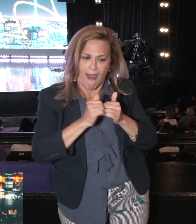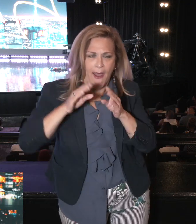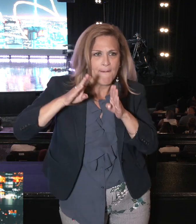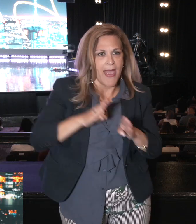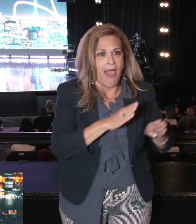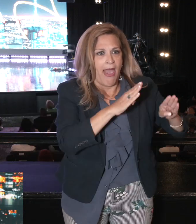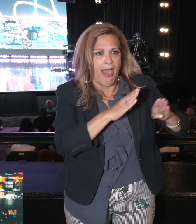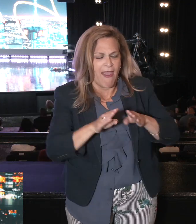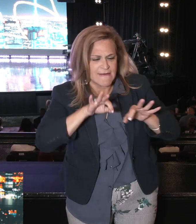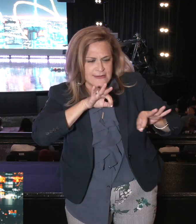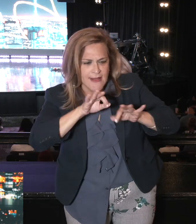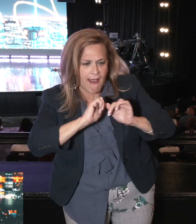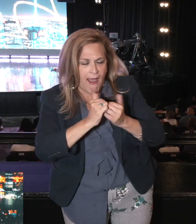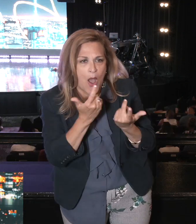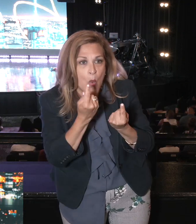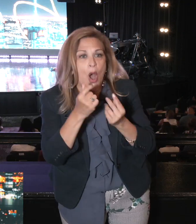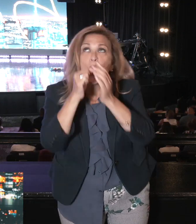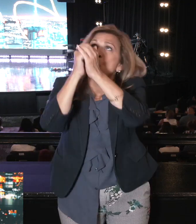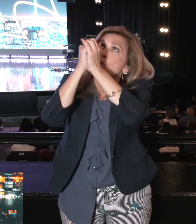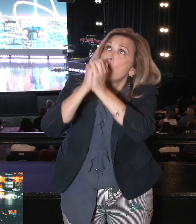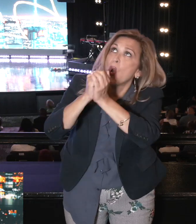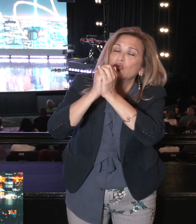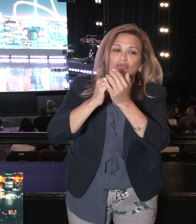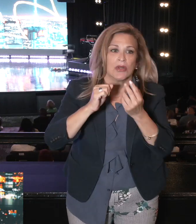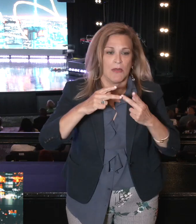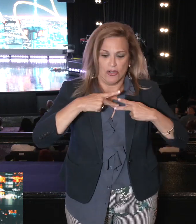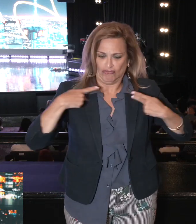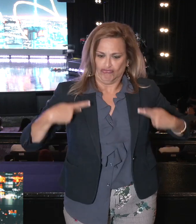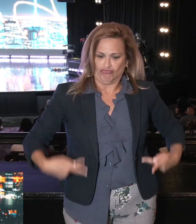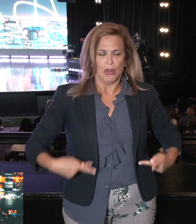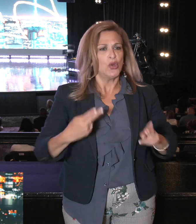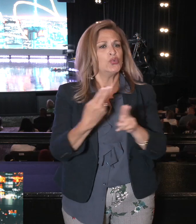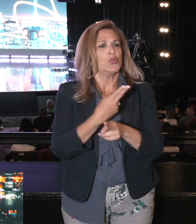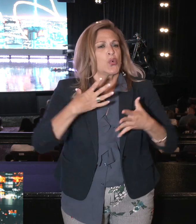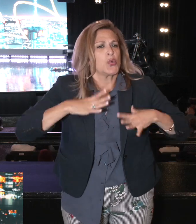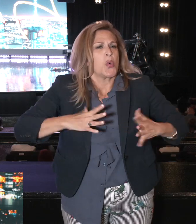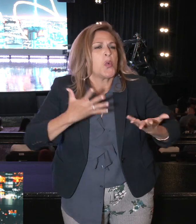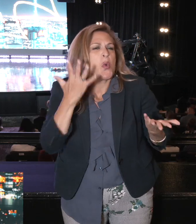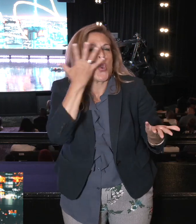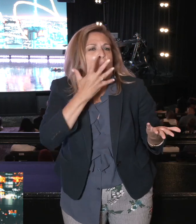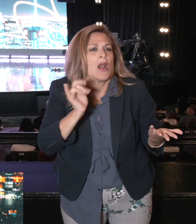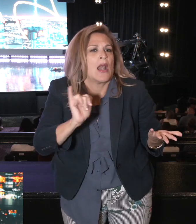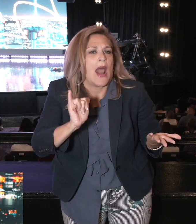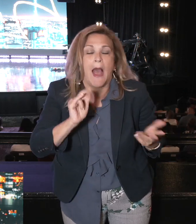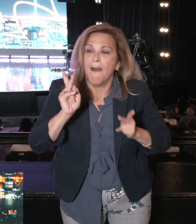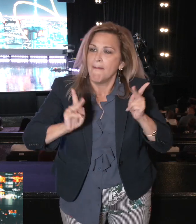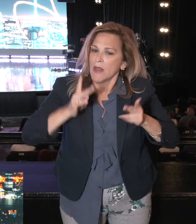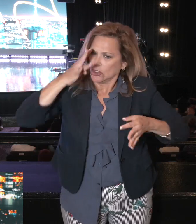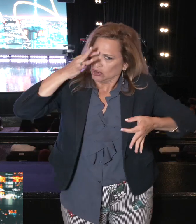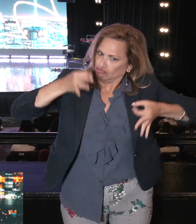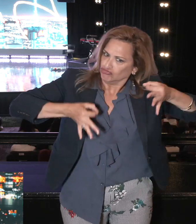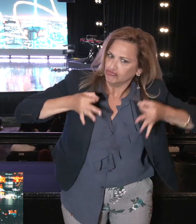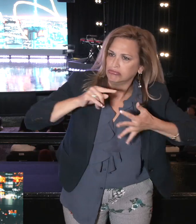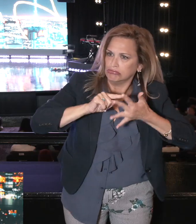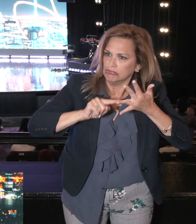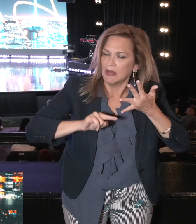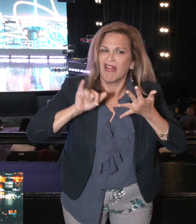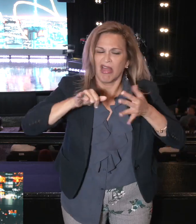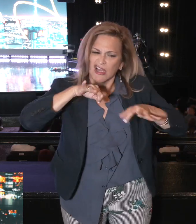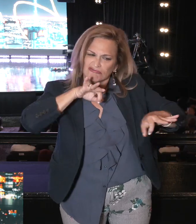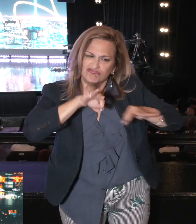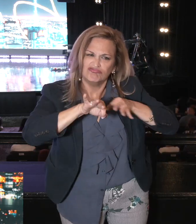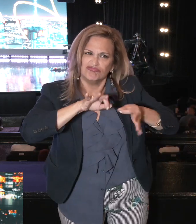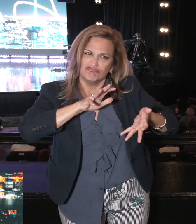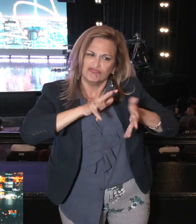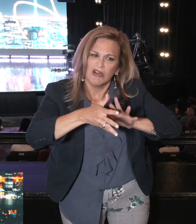to give them instructions about worship and what the priests were to wear and how people should just conduct themselves. And then God told Moses to